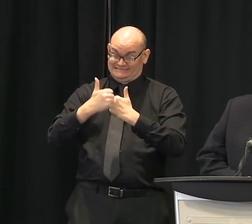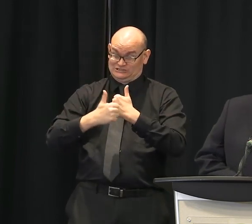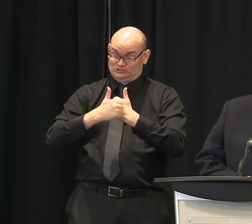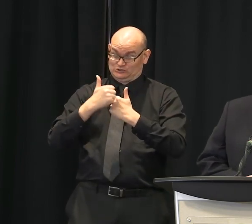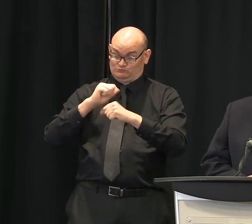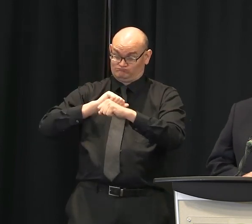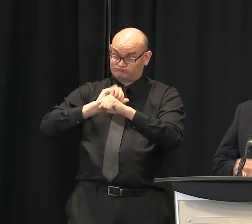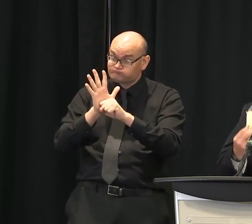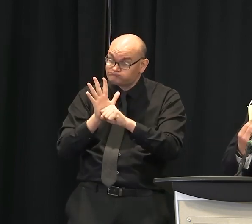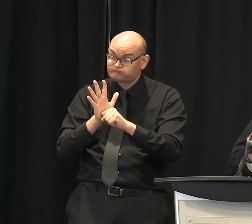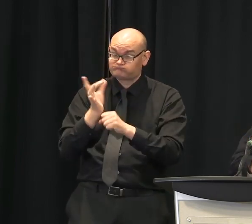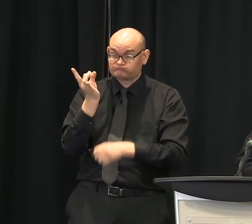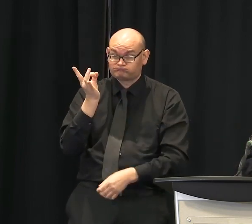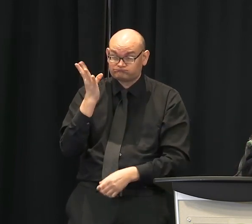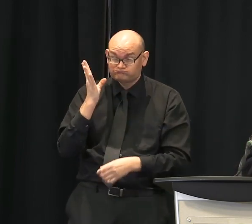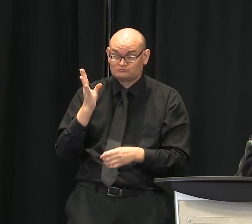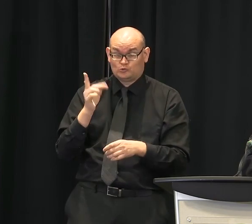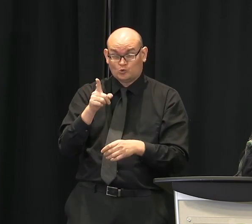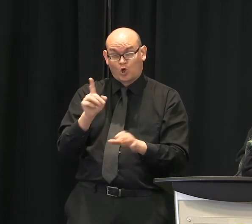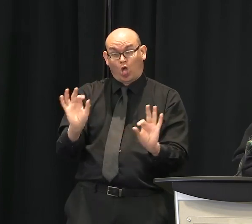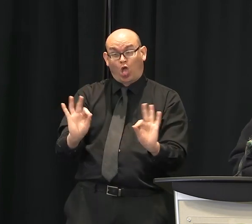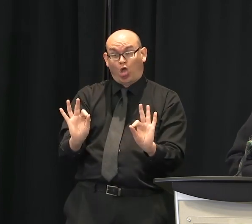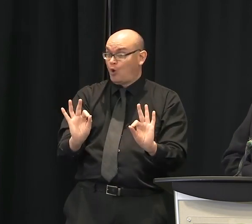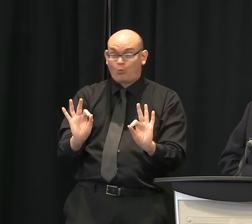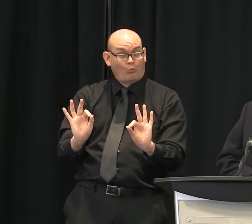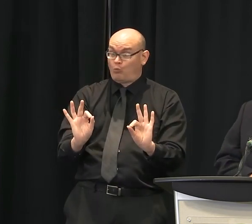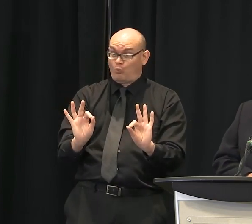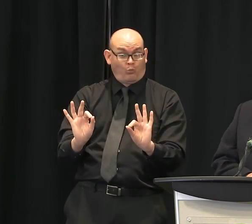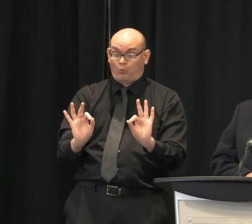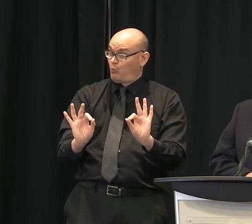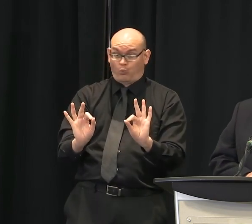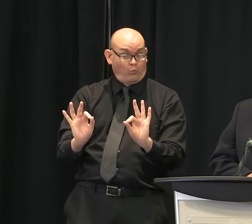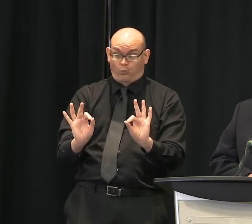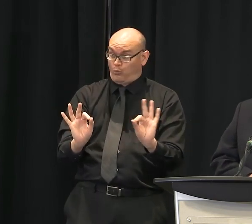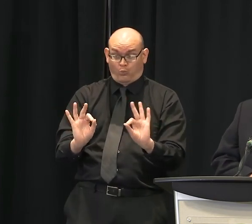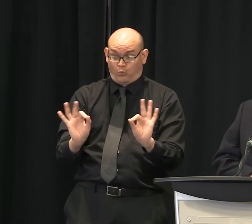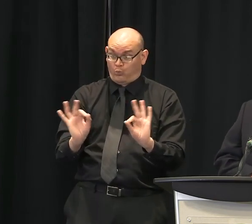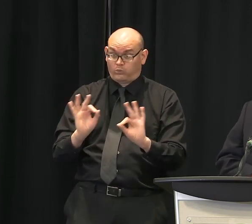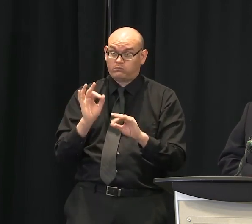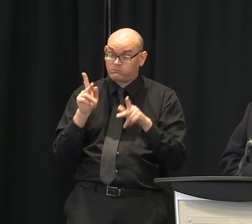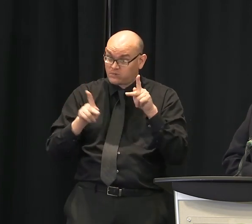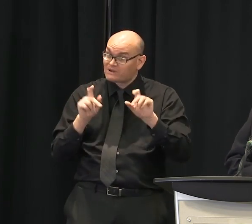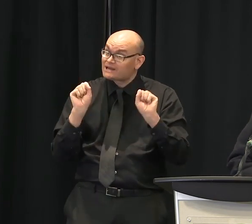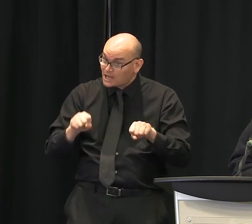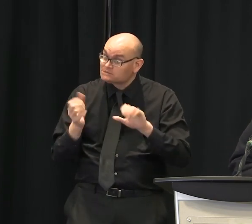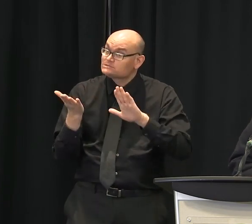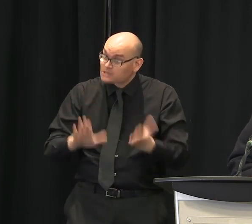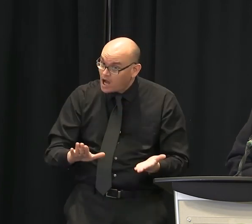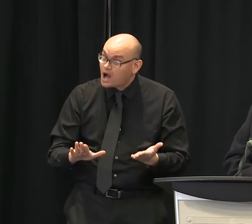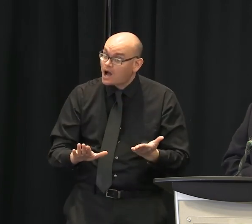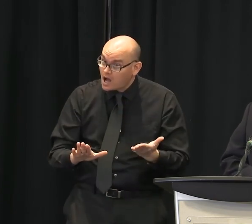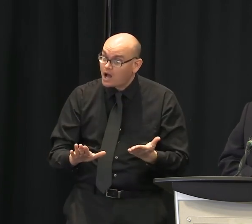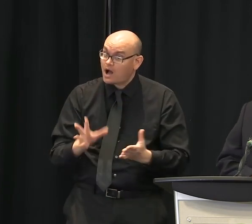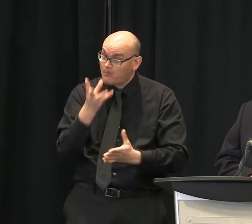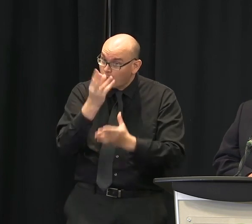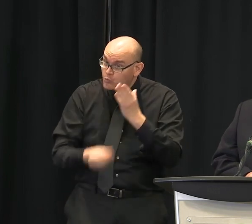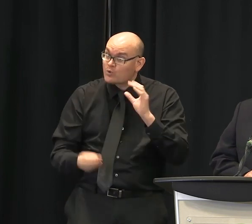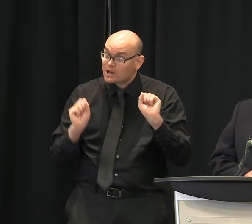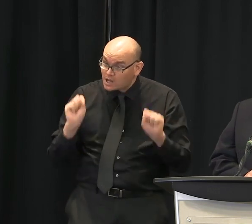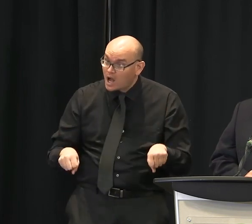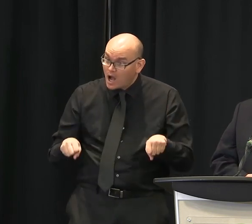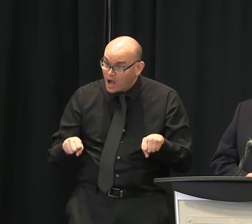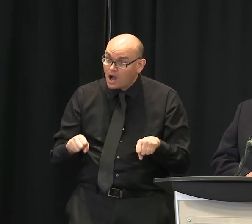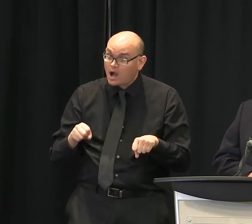so things like wearing masks when you're in groups or you're in stores, you know, make a huge difference from that standpoint.